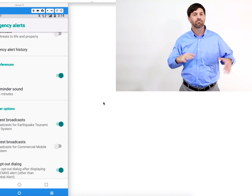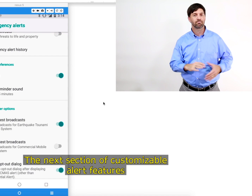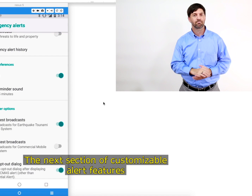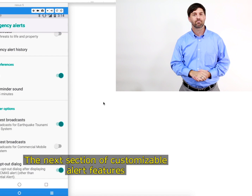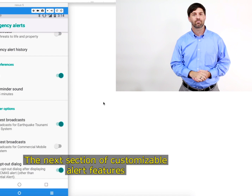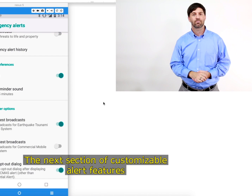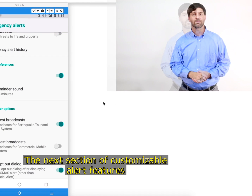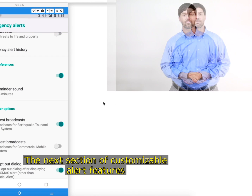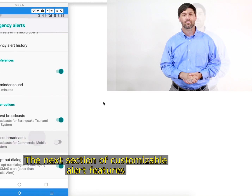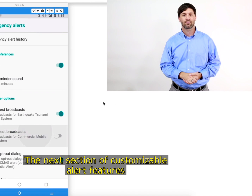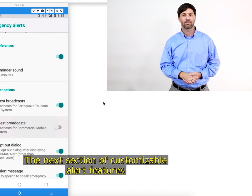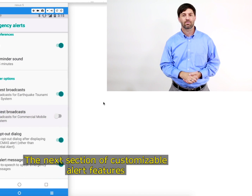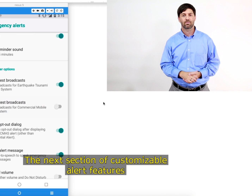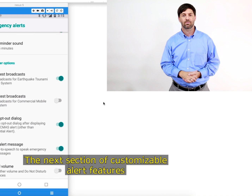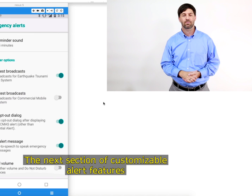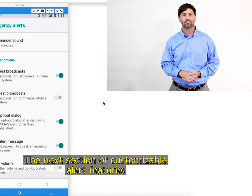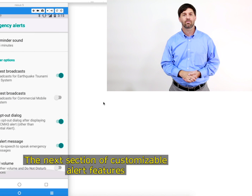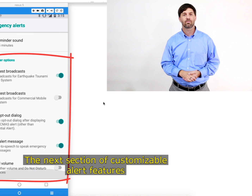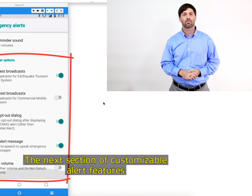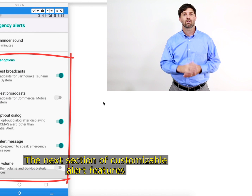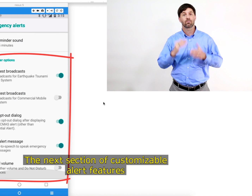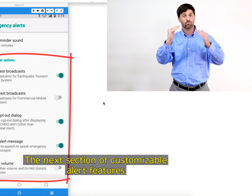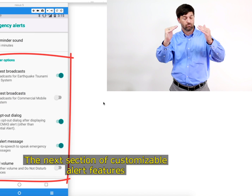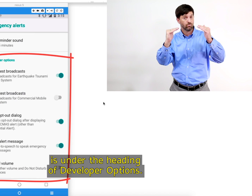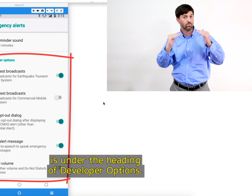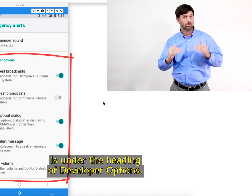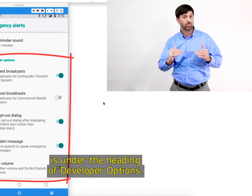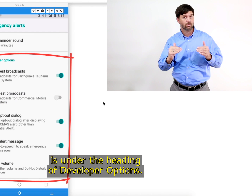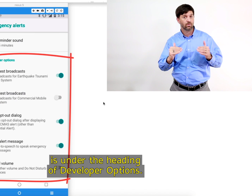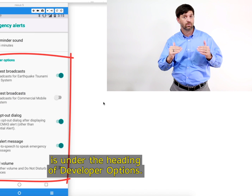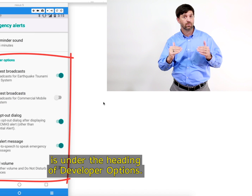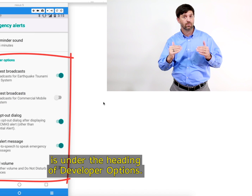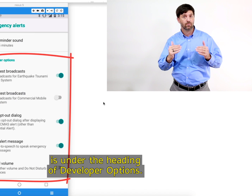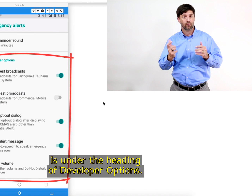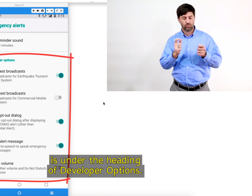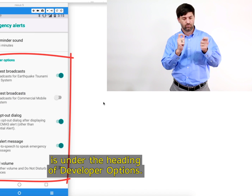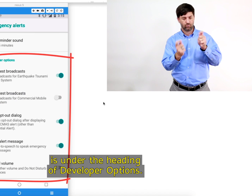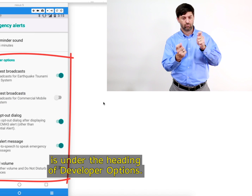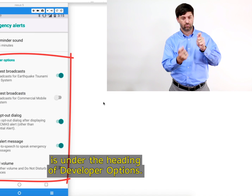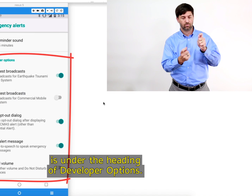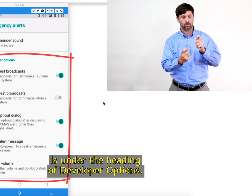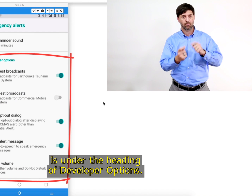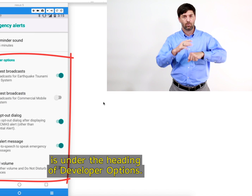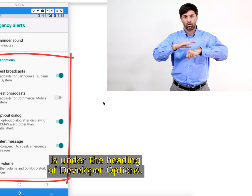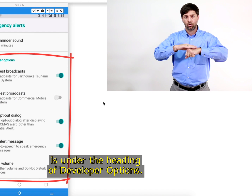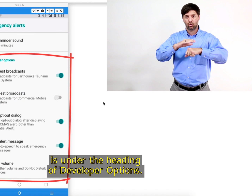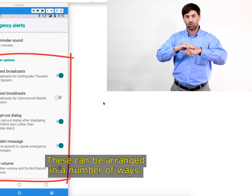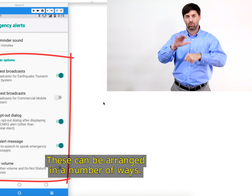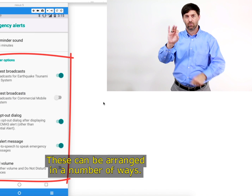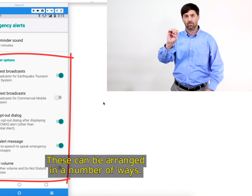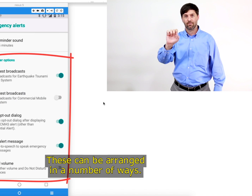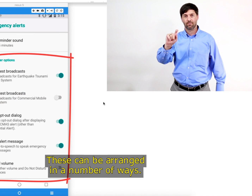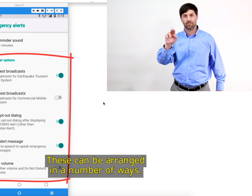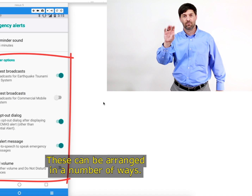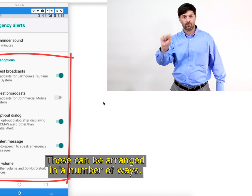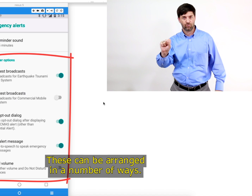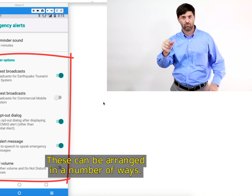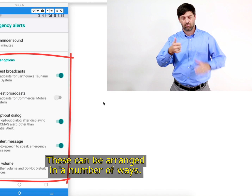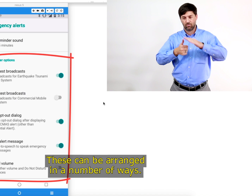The next section of customizable alert features is under the heading of Developer Options. These can be arranged in a